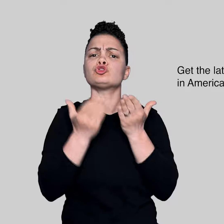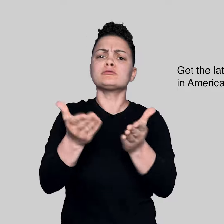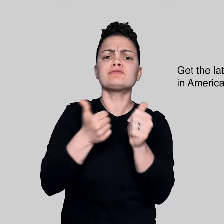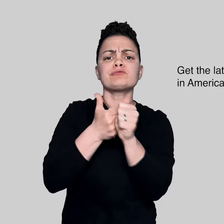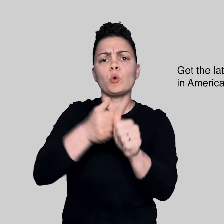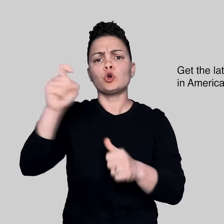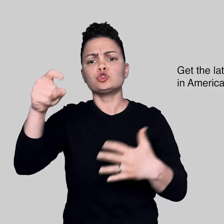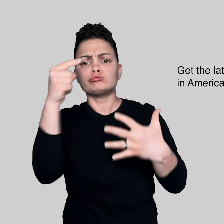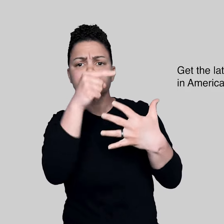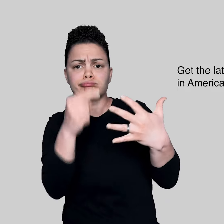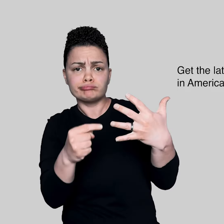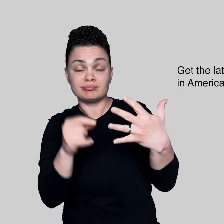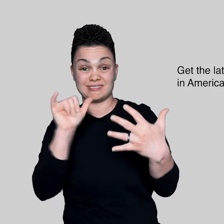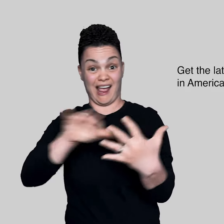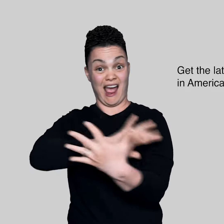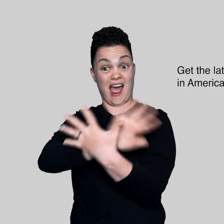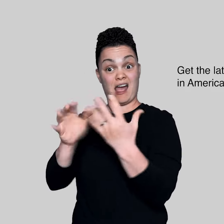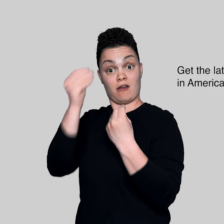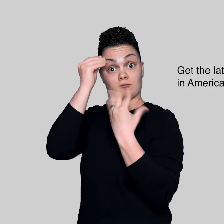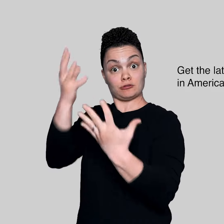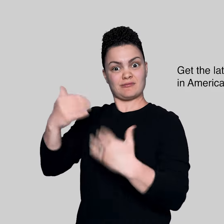latest COVID-19 news and guidance.